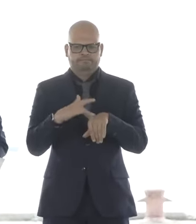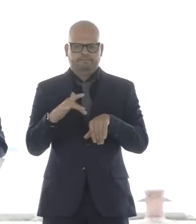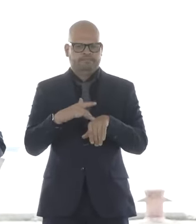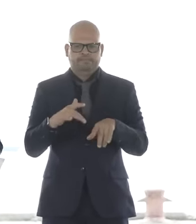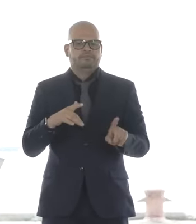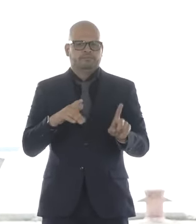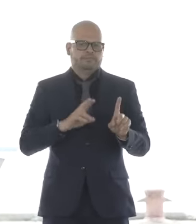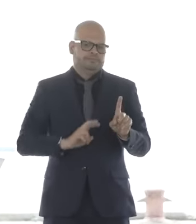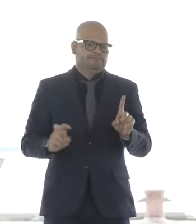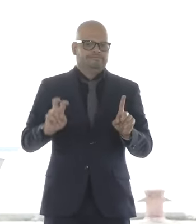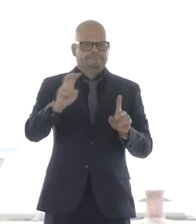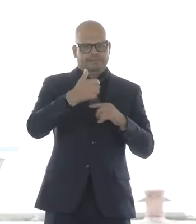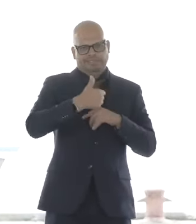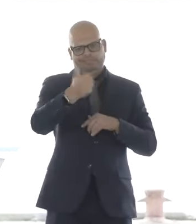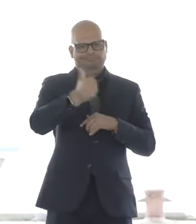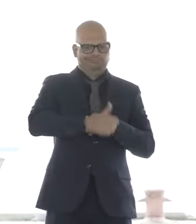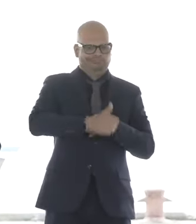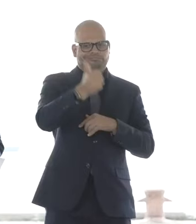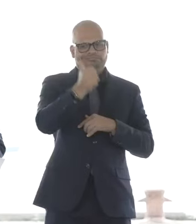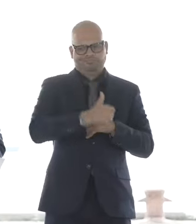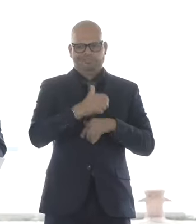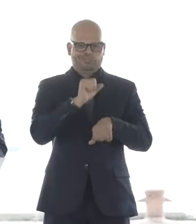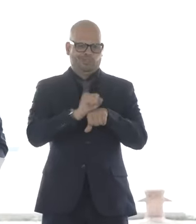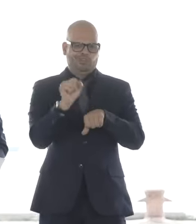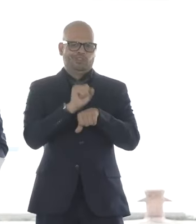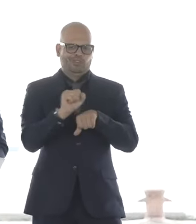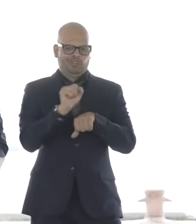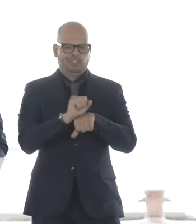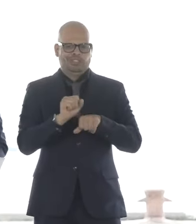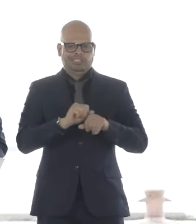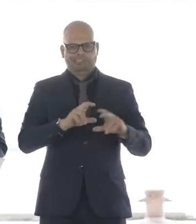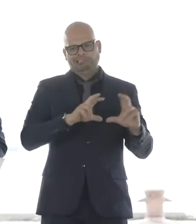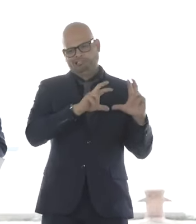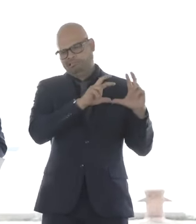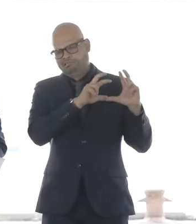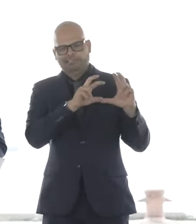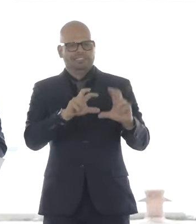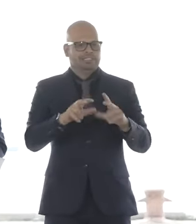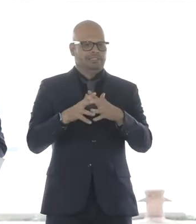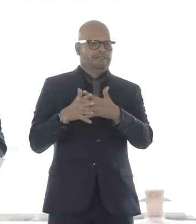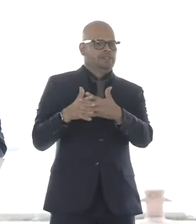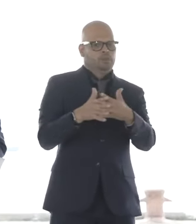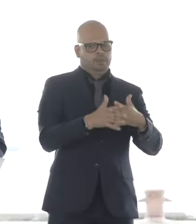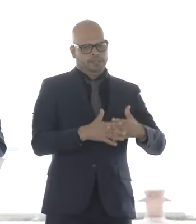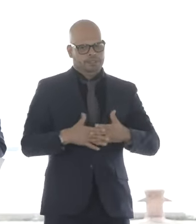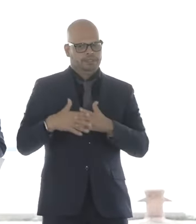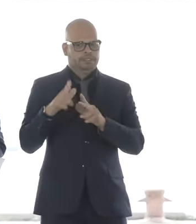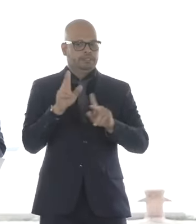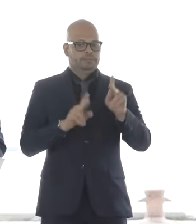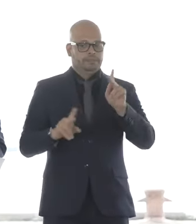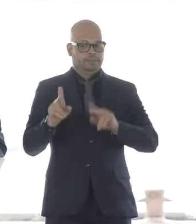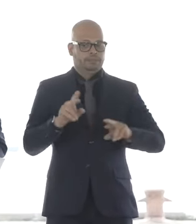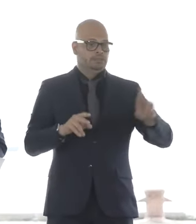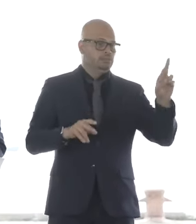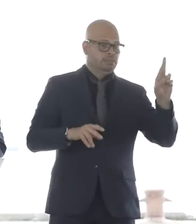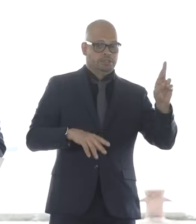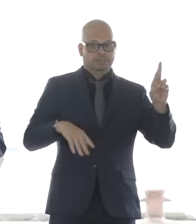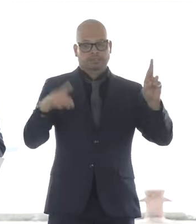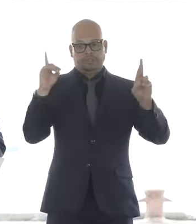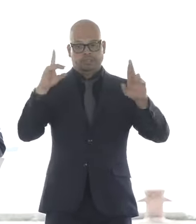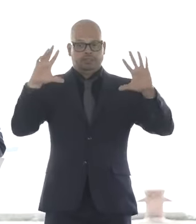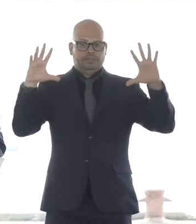American people with one of the greatest investments in our infrastructure, the Bipartisan Infrastructure Legislation Law,